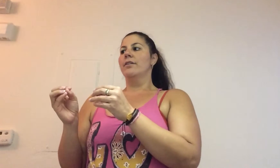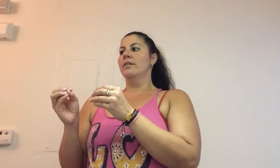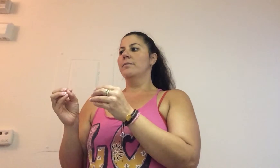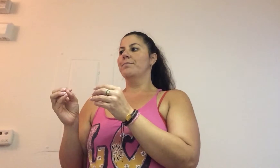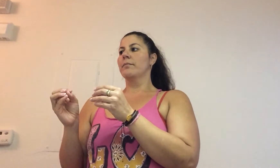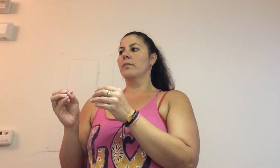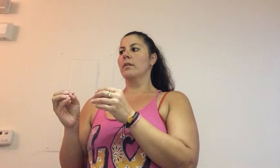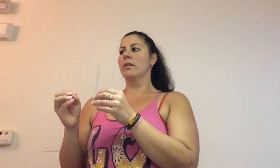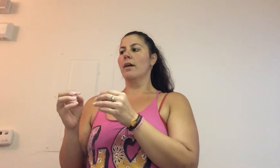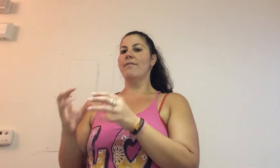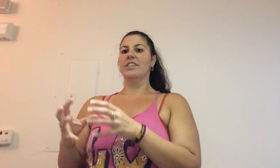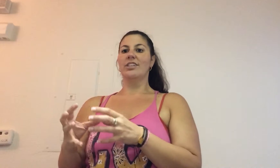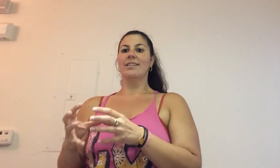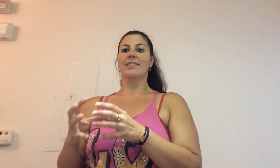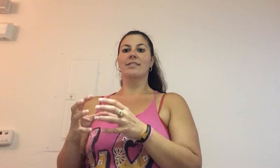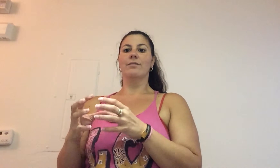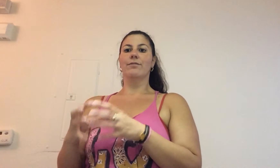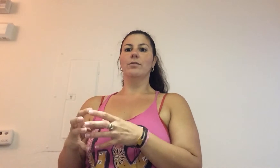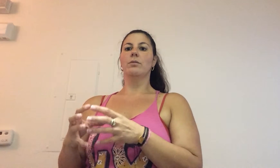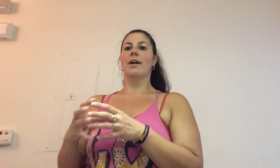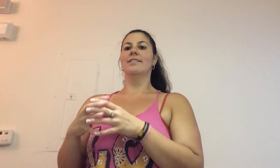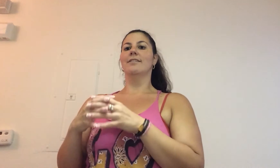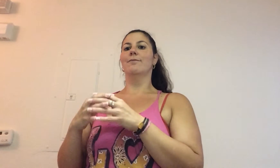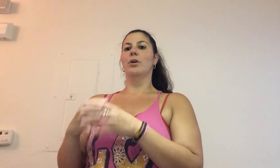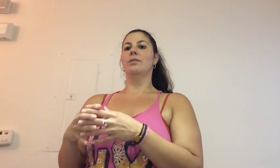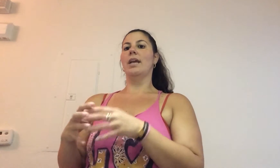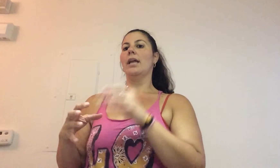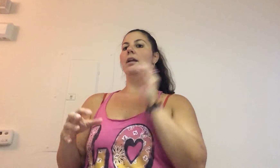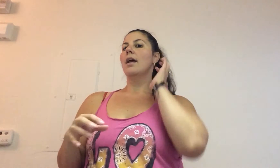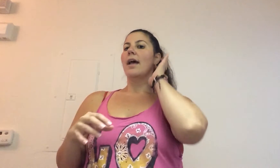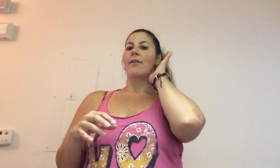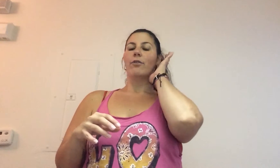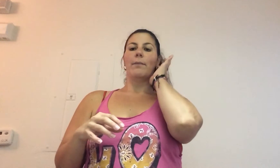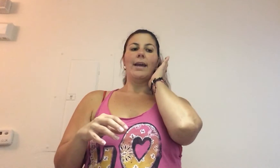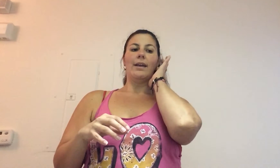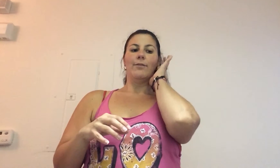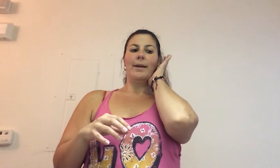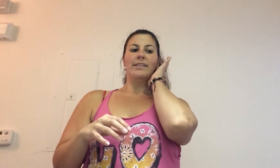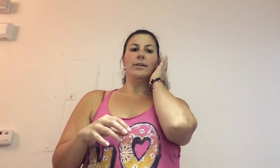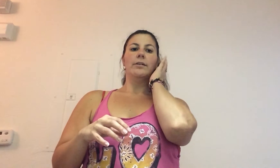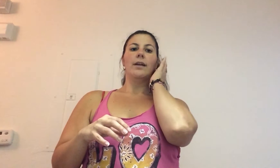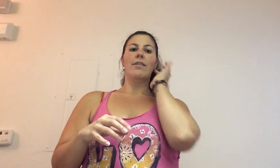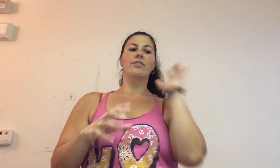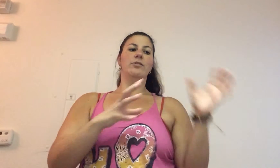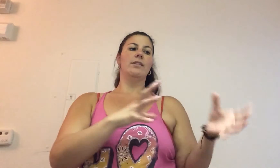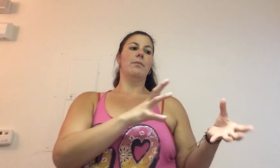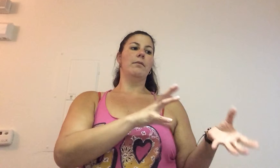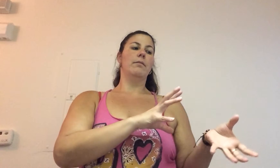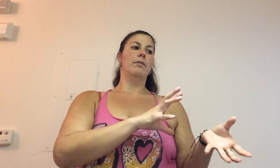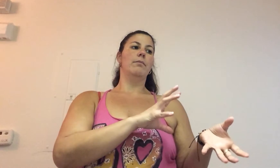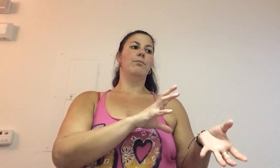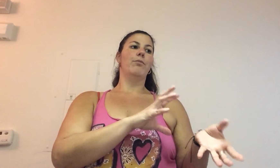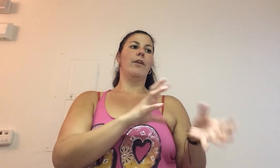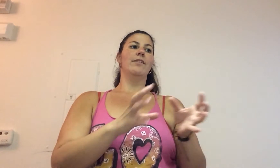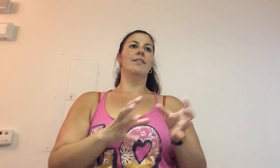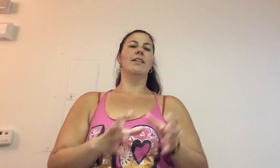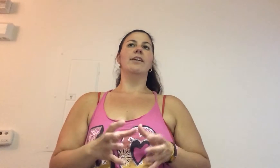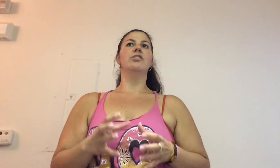veggies, lots of fruit, lots of protein for my, for my dinner, and then juicing breakfast and lunch.